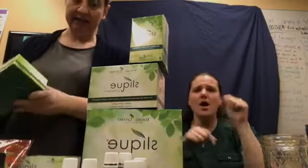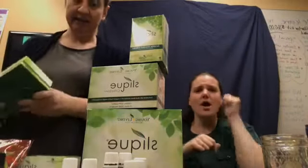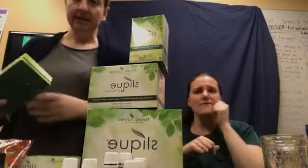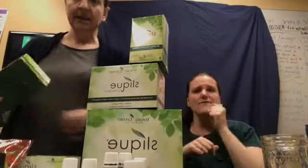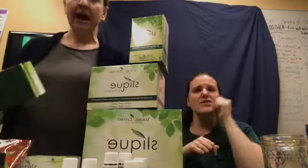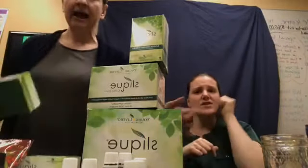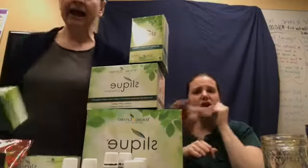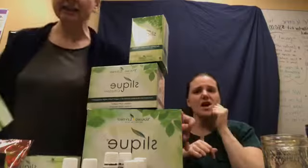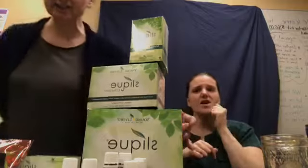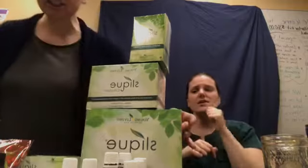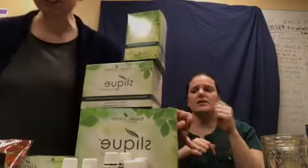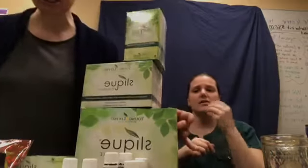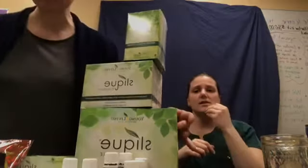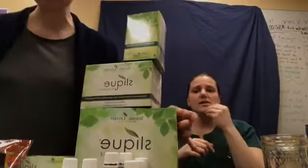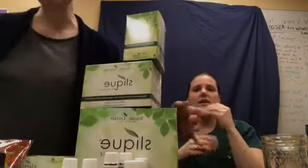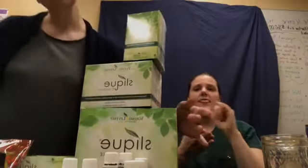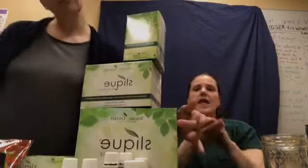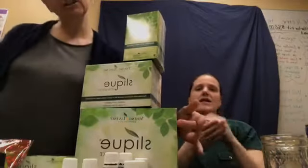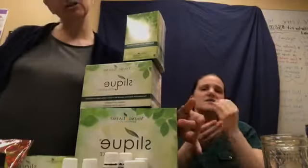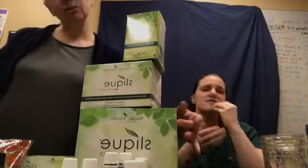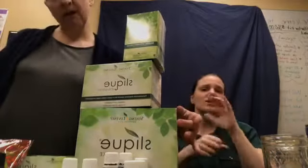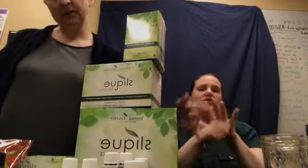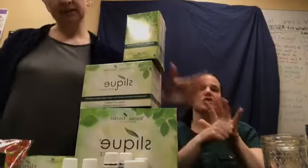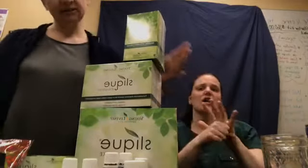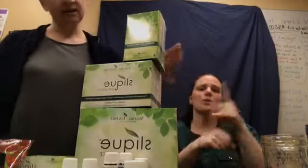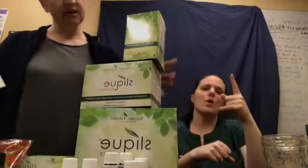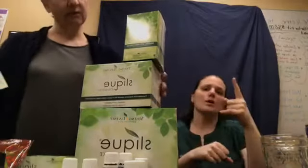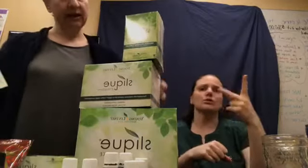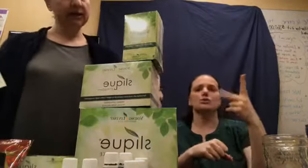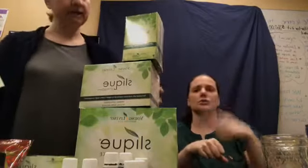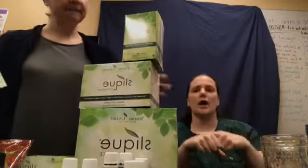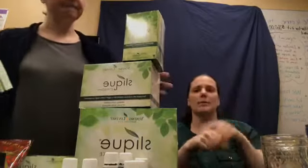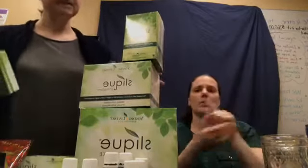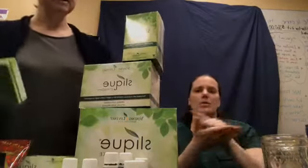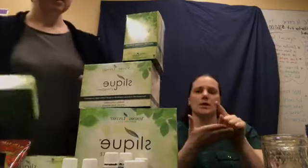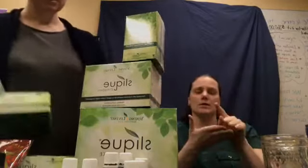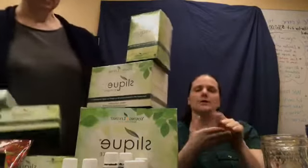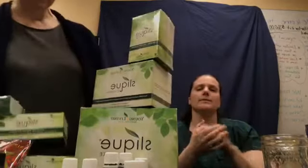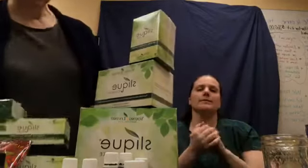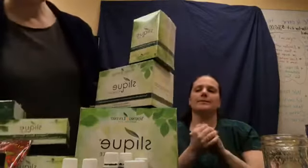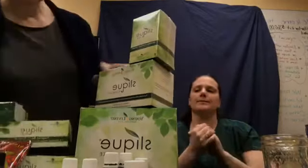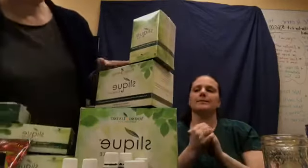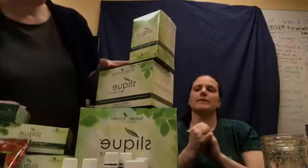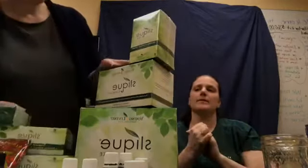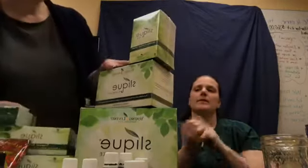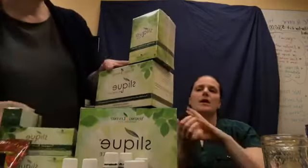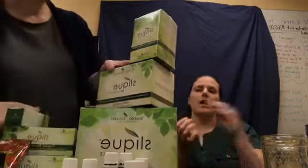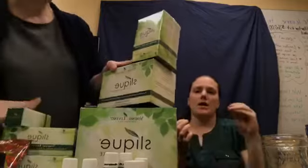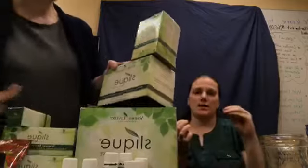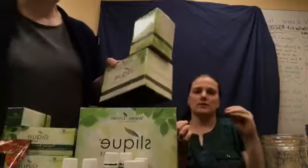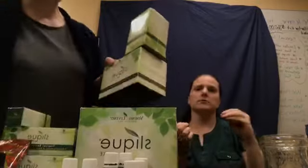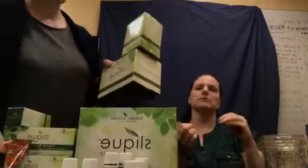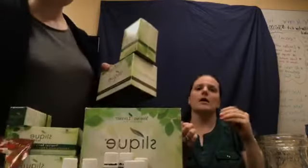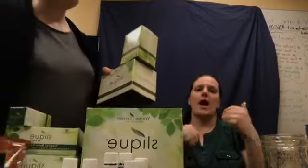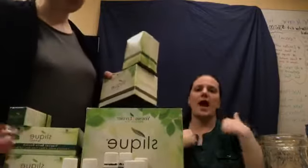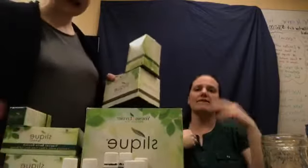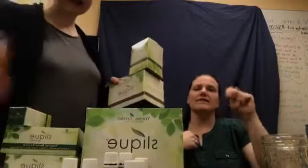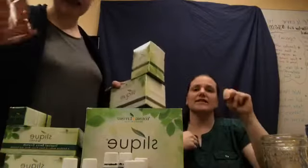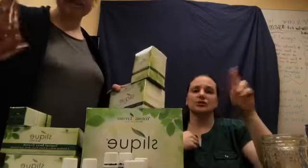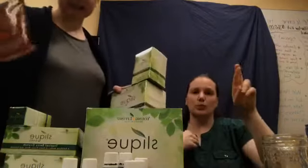I had shakes once or twice a week. And, I had Ningxia Red every